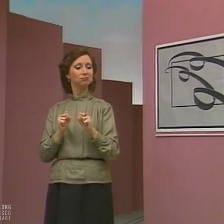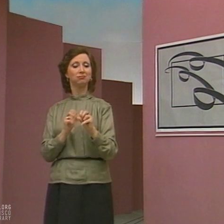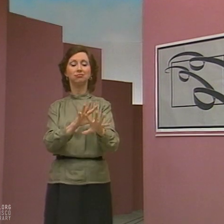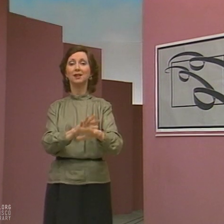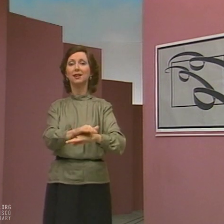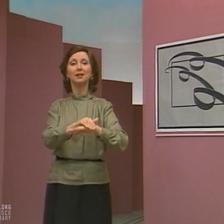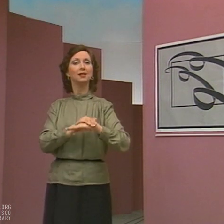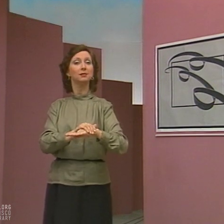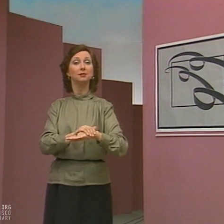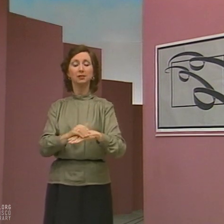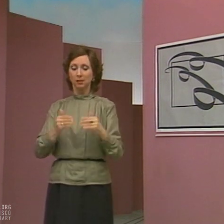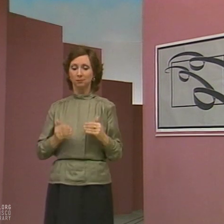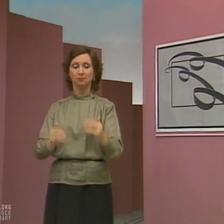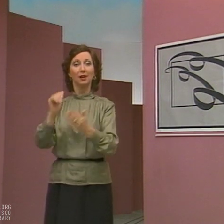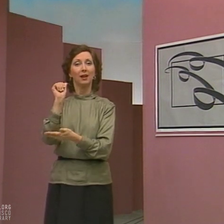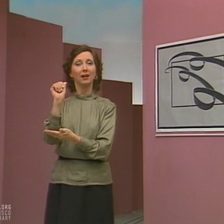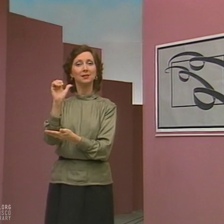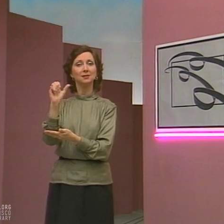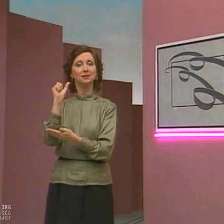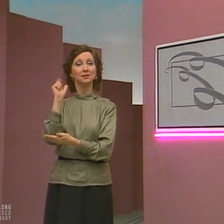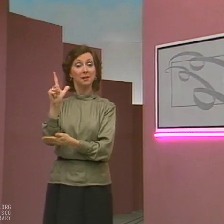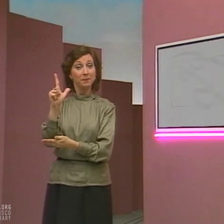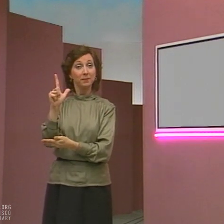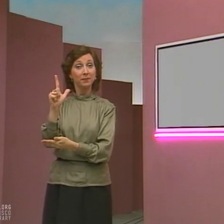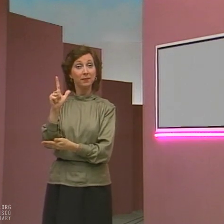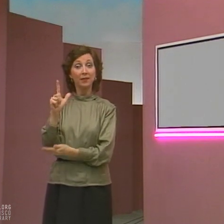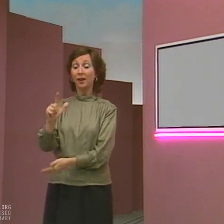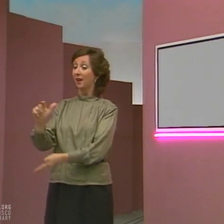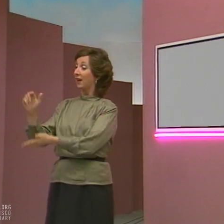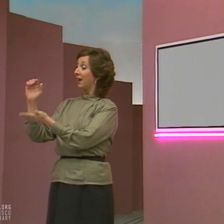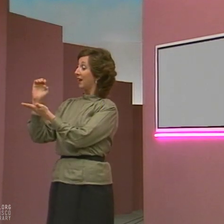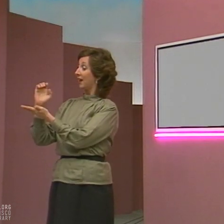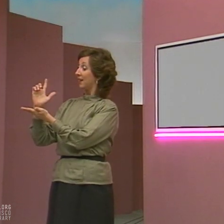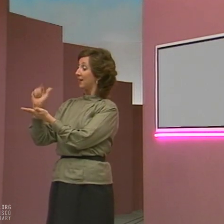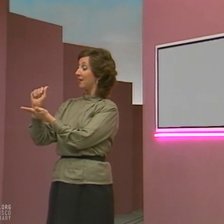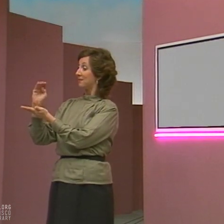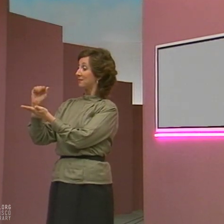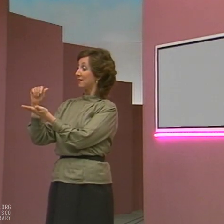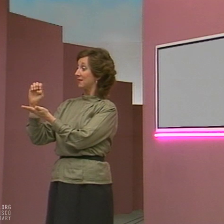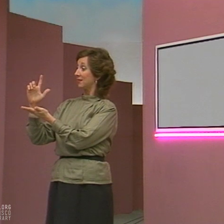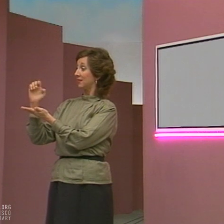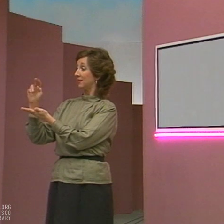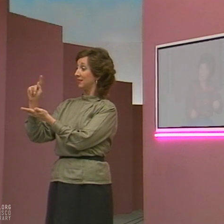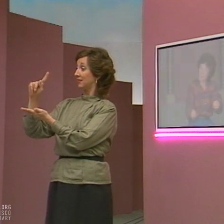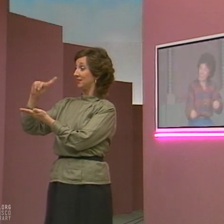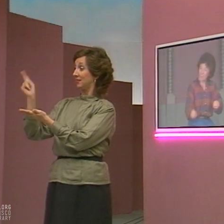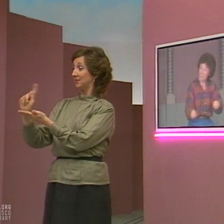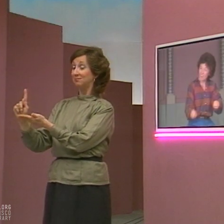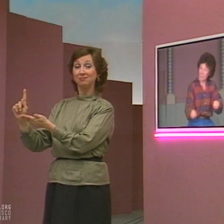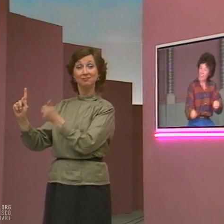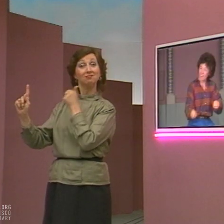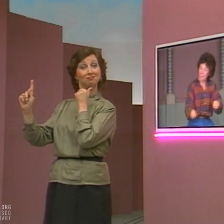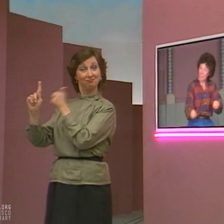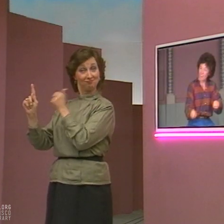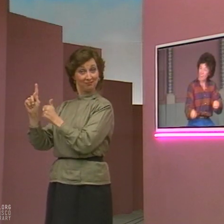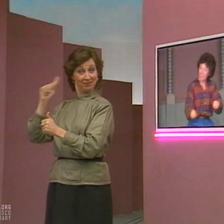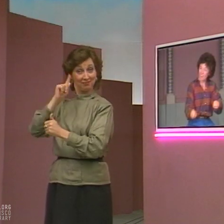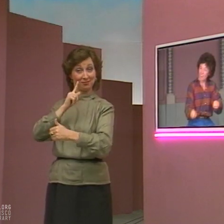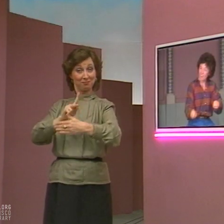composing in Sign Language independent of English. Ella Mae Lentz, whom you've already met,